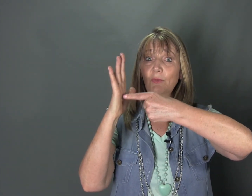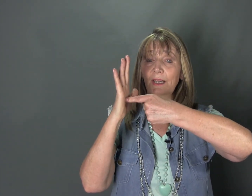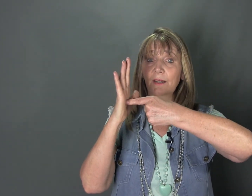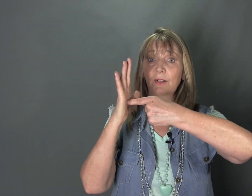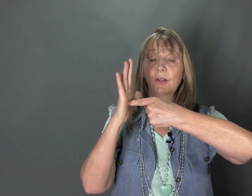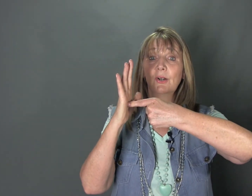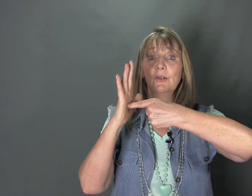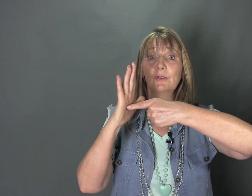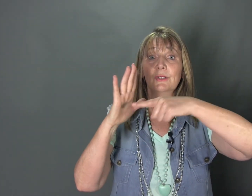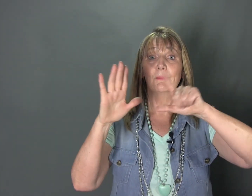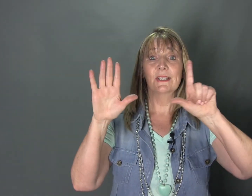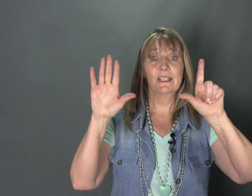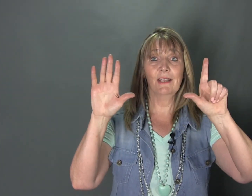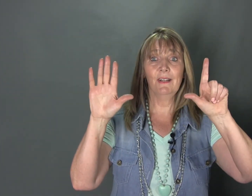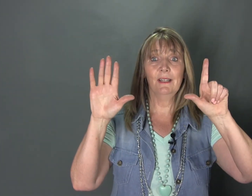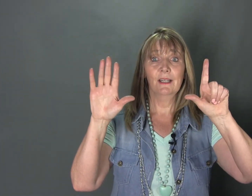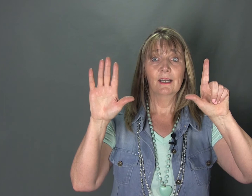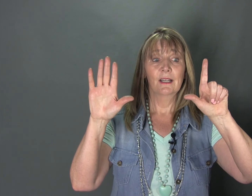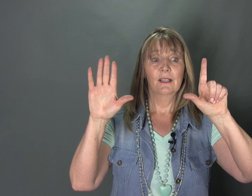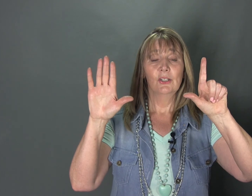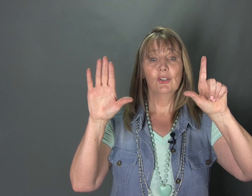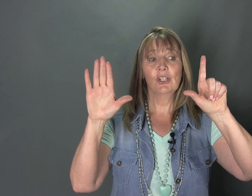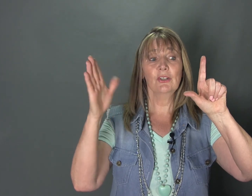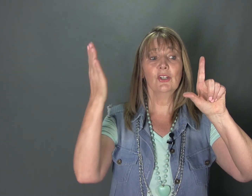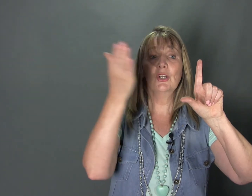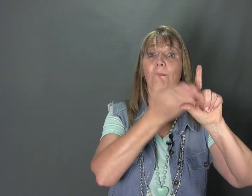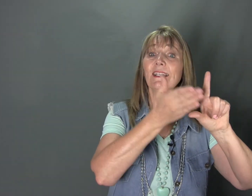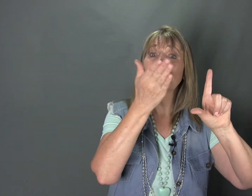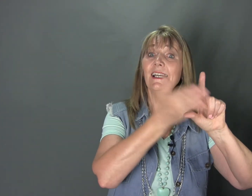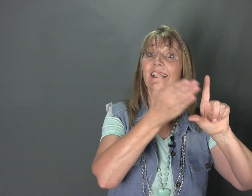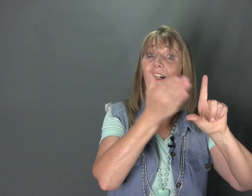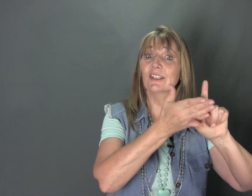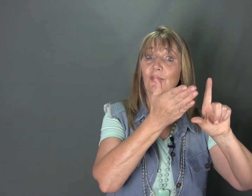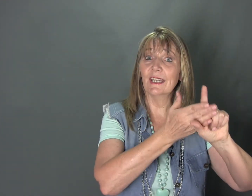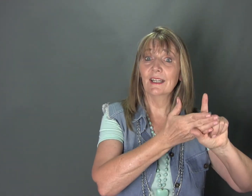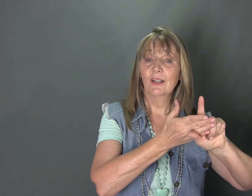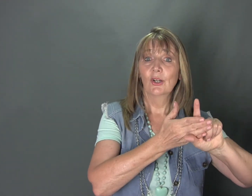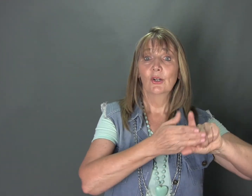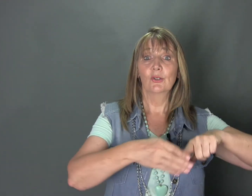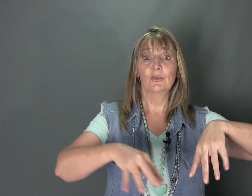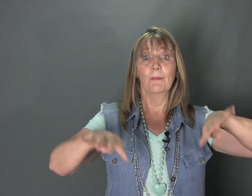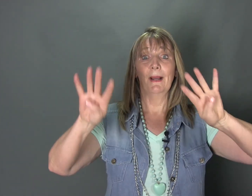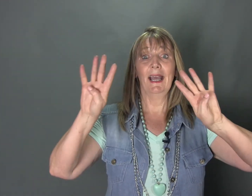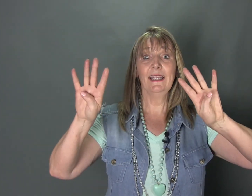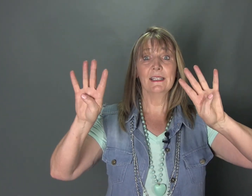anyone. Rule number seven you shall not commit adultery. Rule number eight